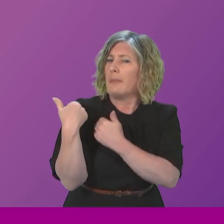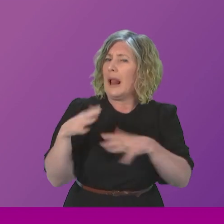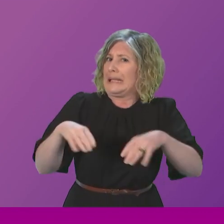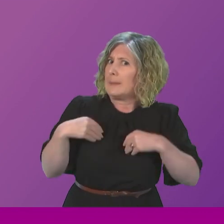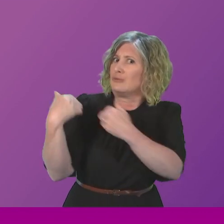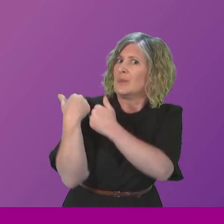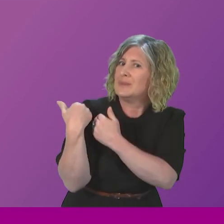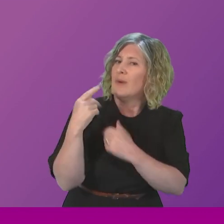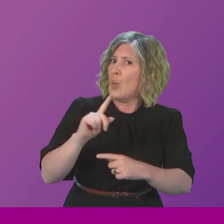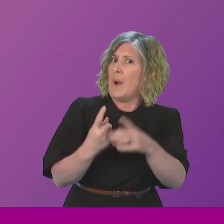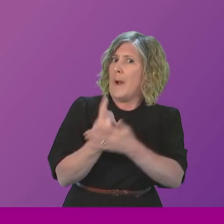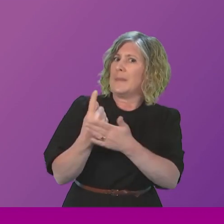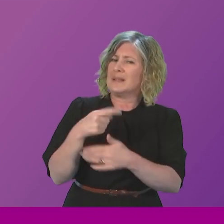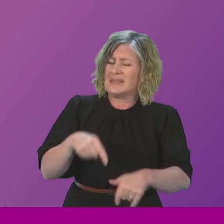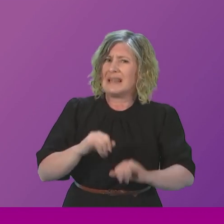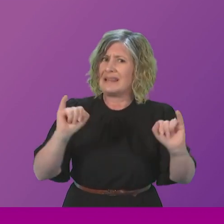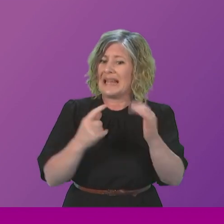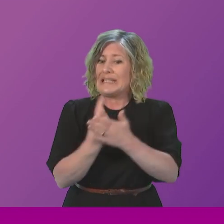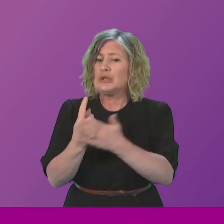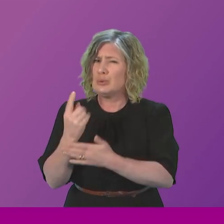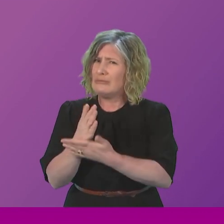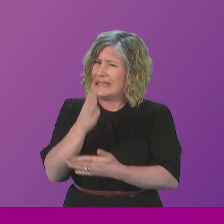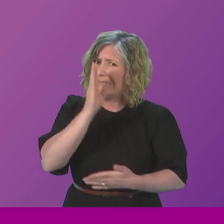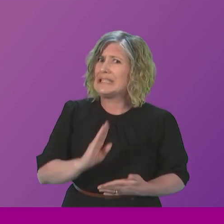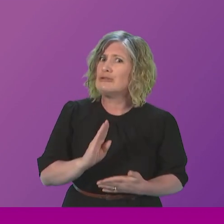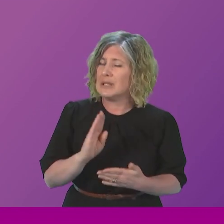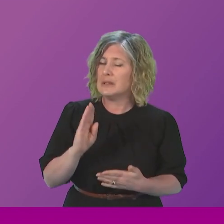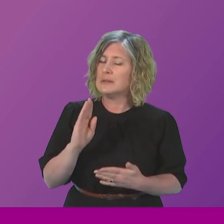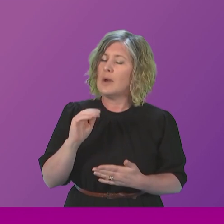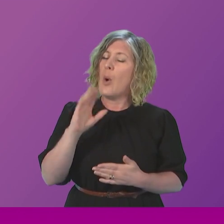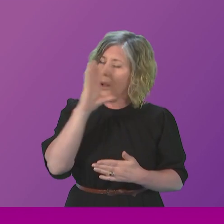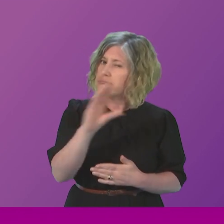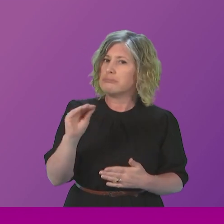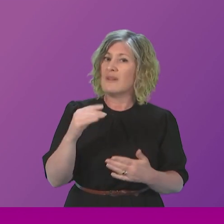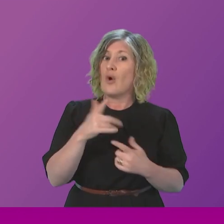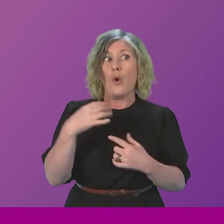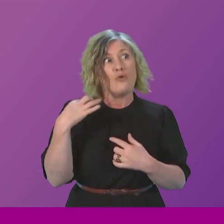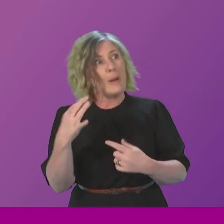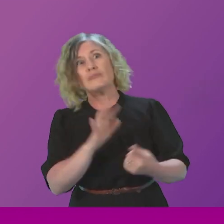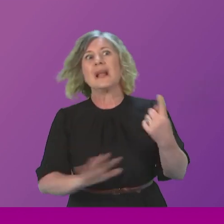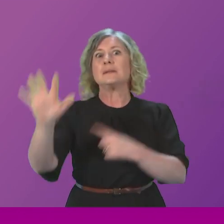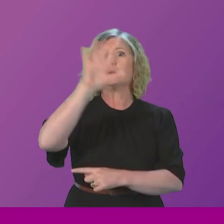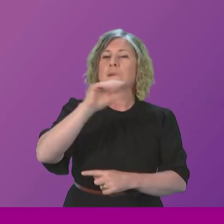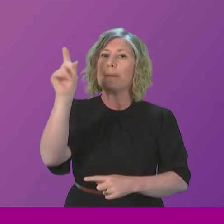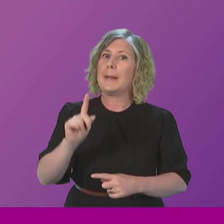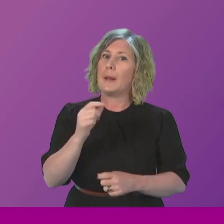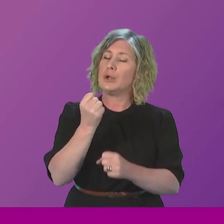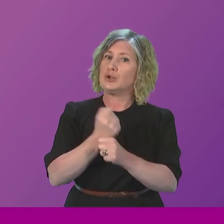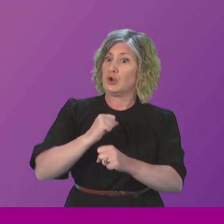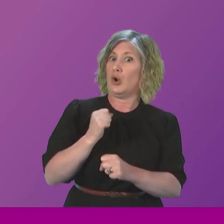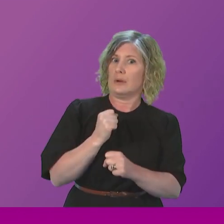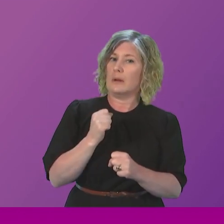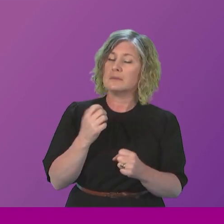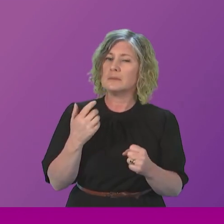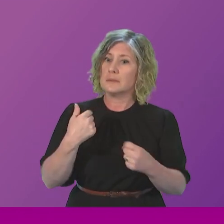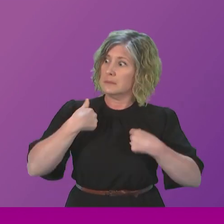understood the seriousness of the issues here. What we'll ensure we do on behalf of the people of Scotland in government is make sure that when things do go